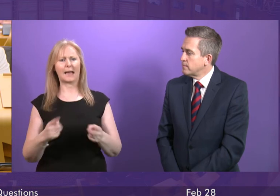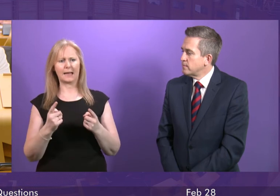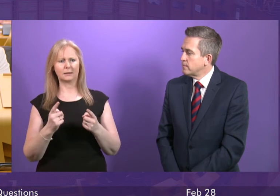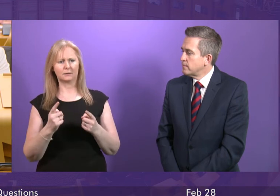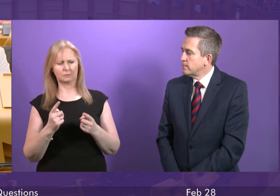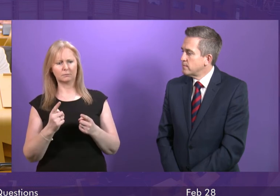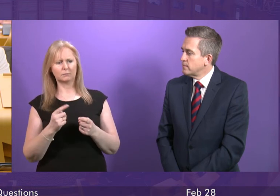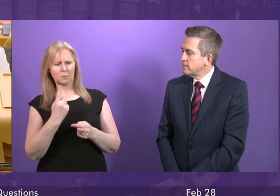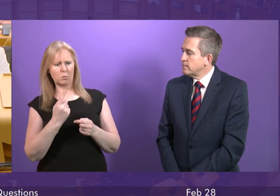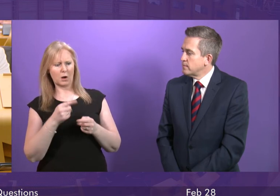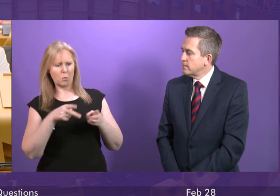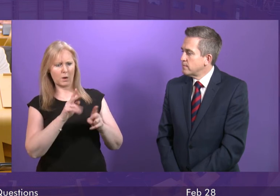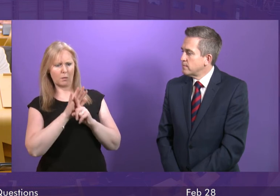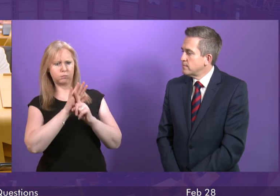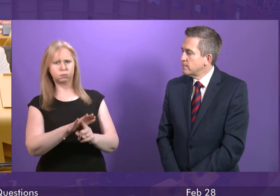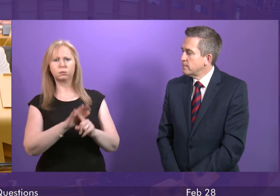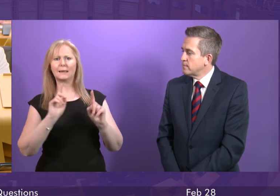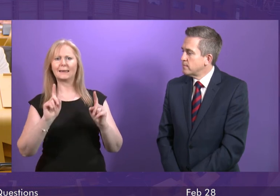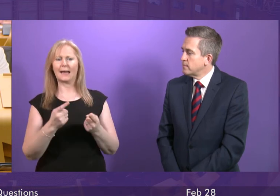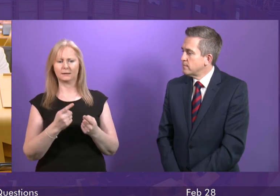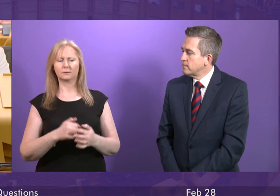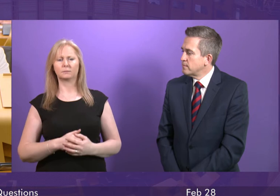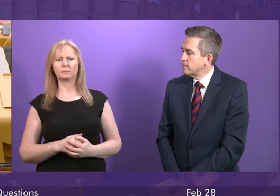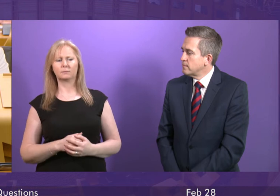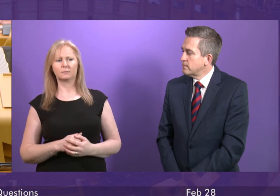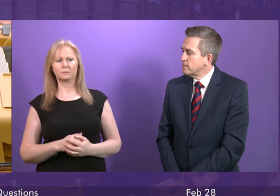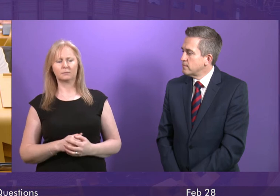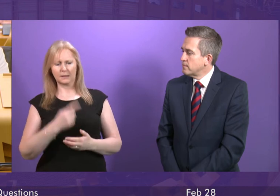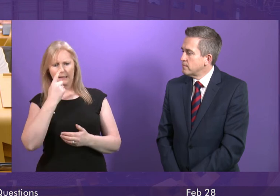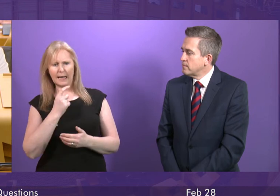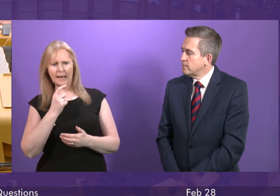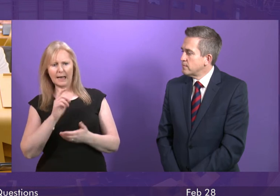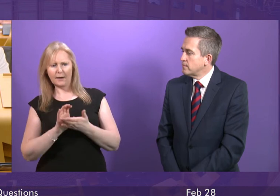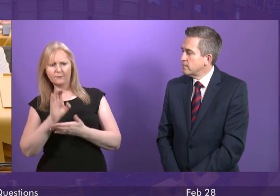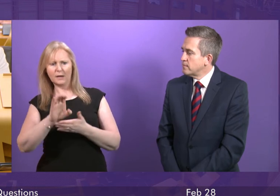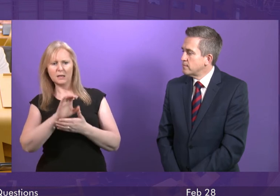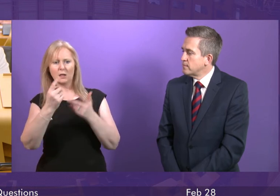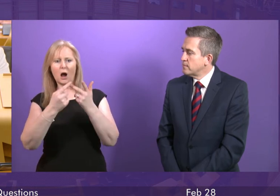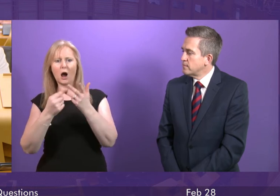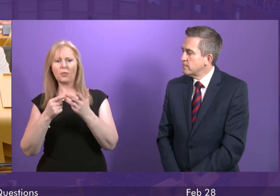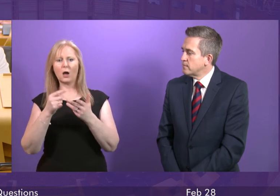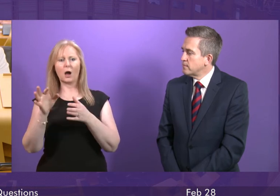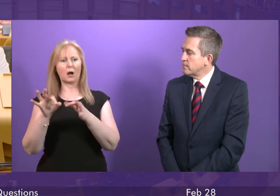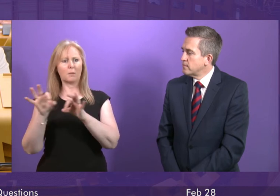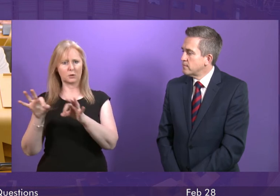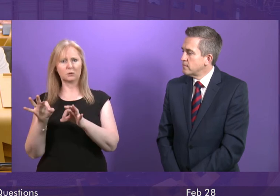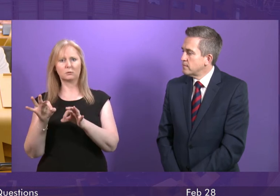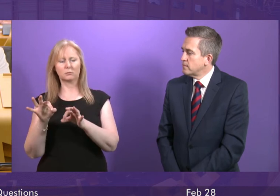of transport over another. What we can do is invest in the alternatives which we are doing and to make it as